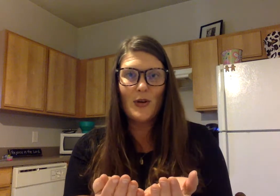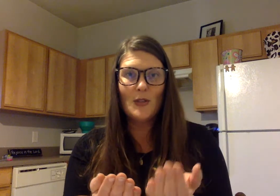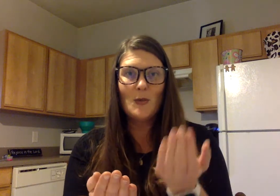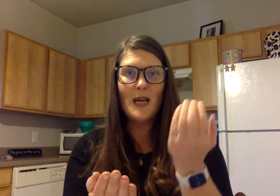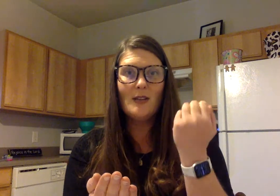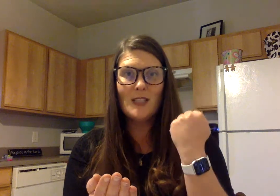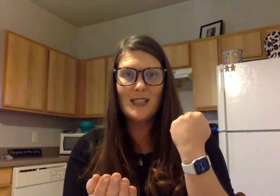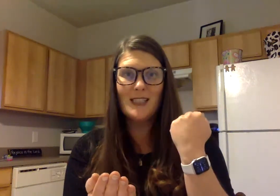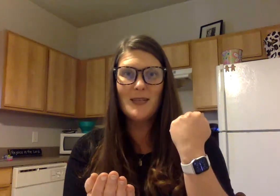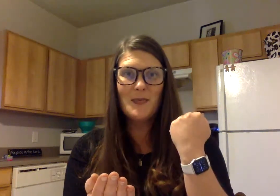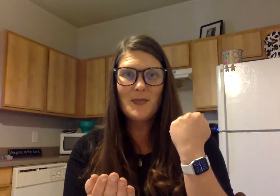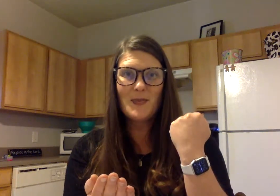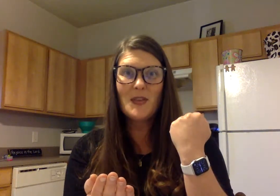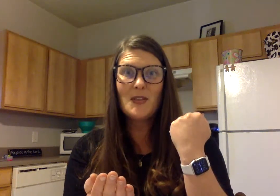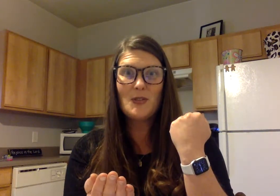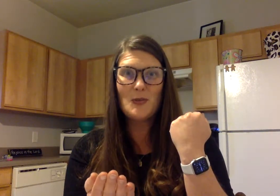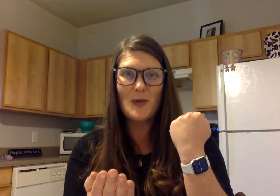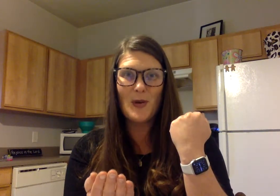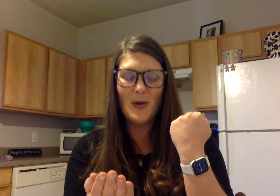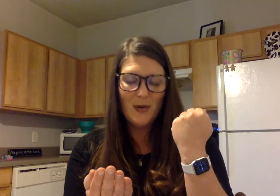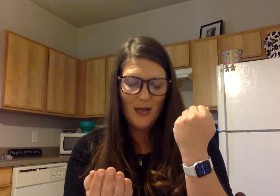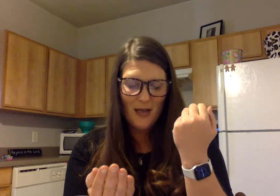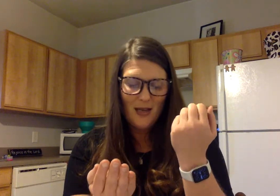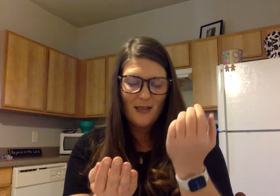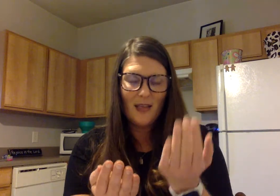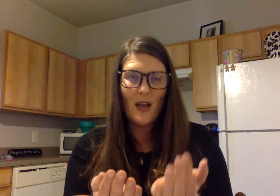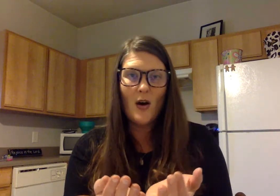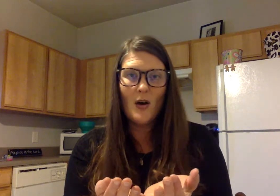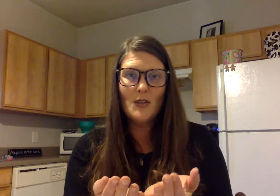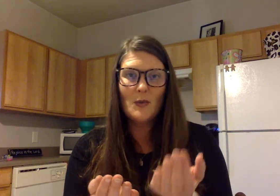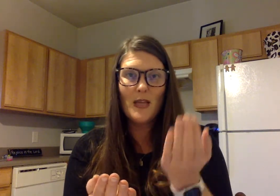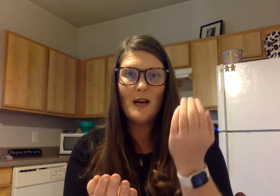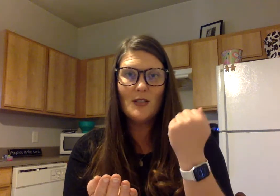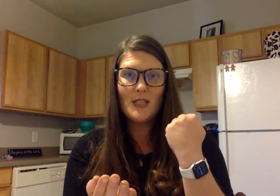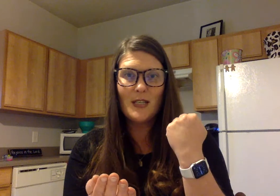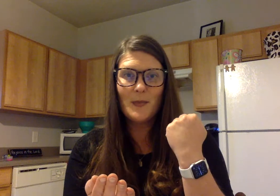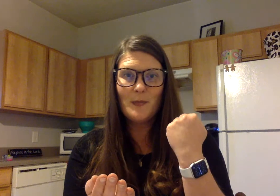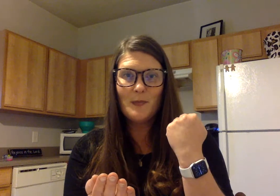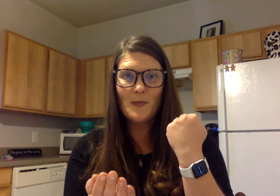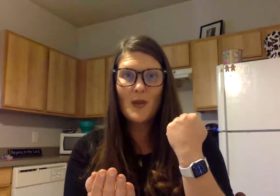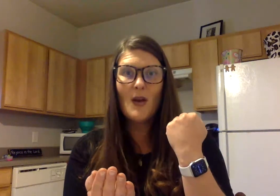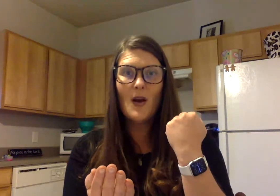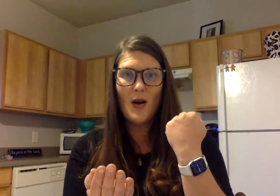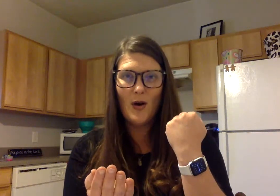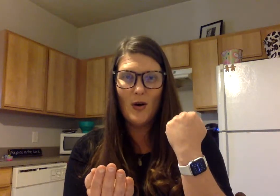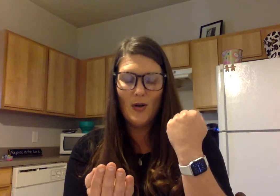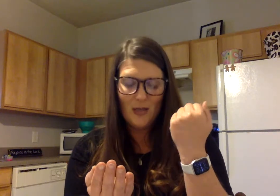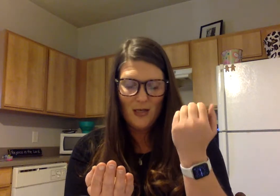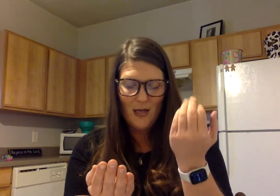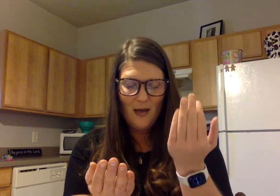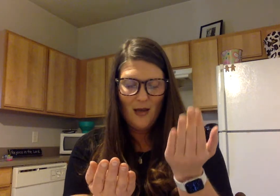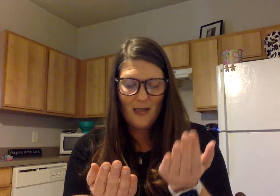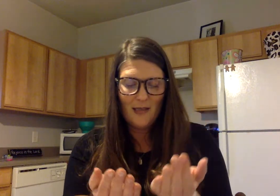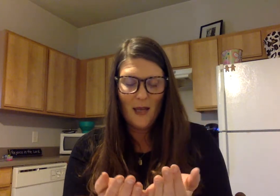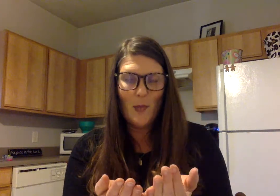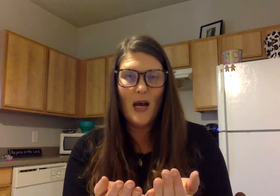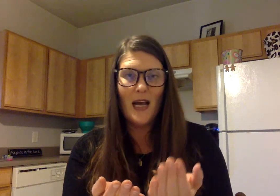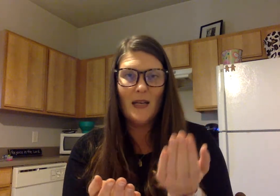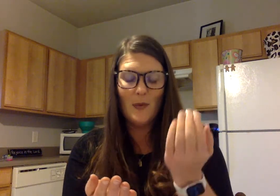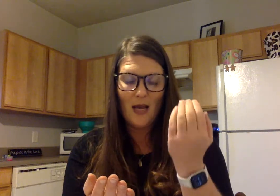straws without z, straw, say halt without t, haul, and say pine